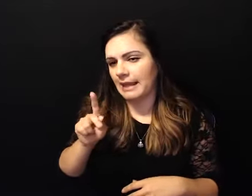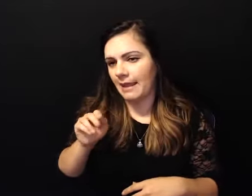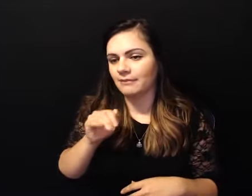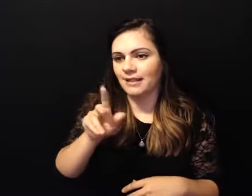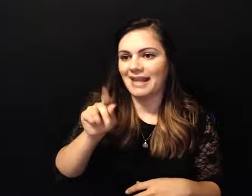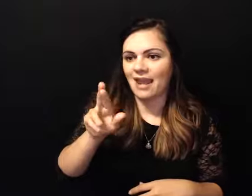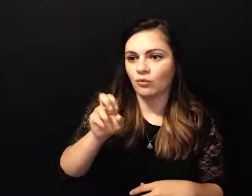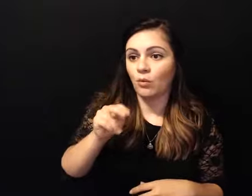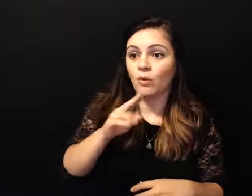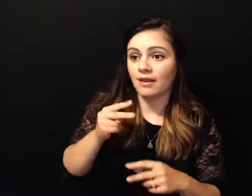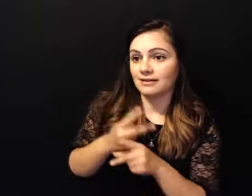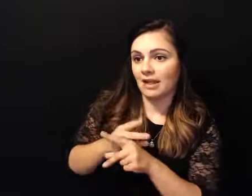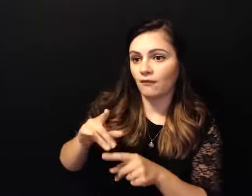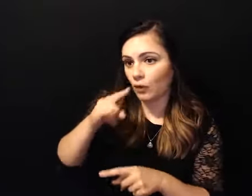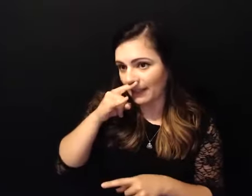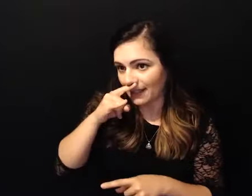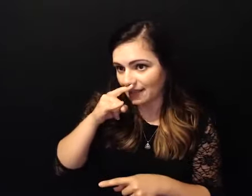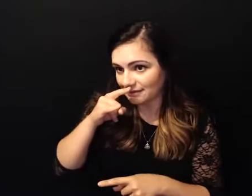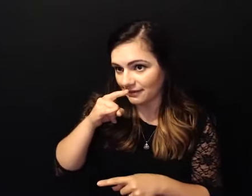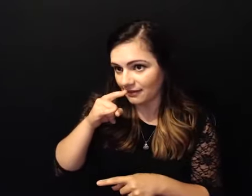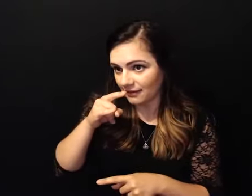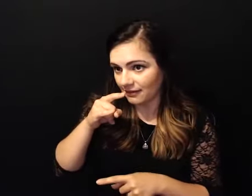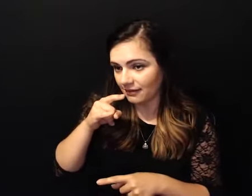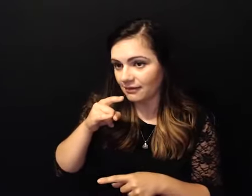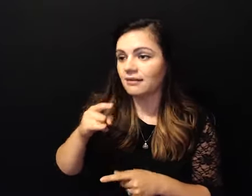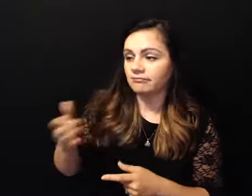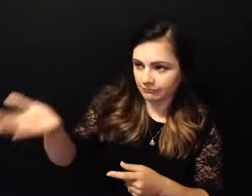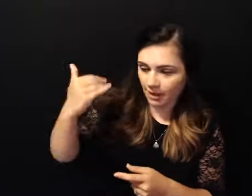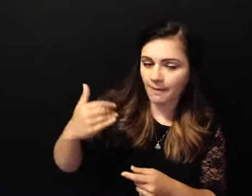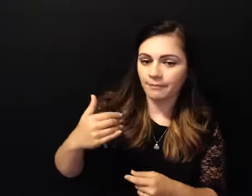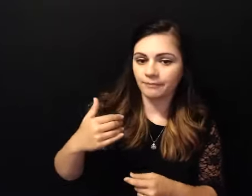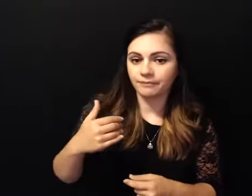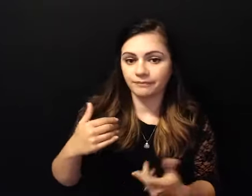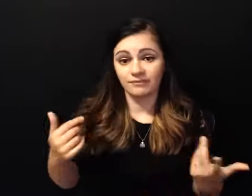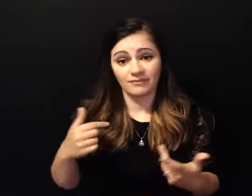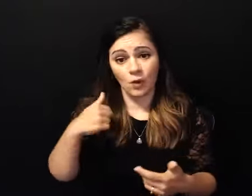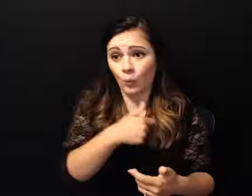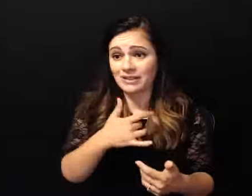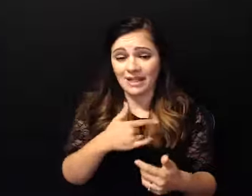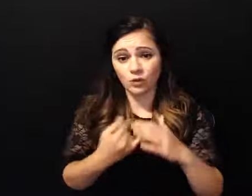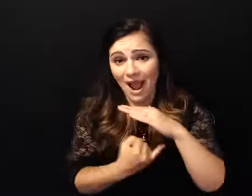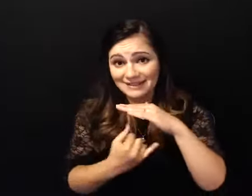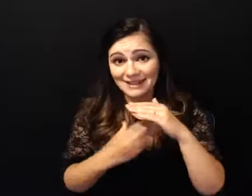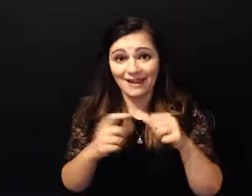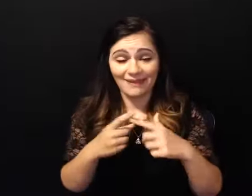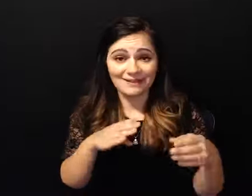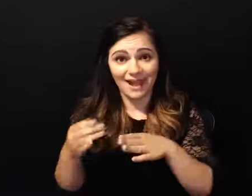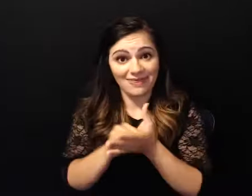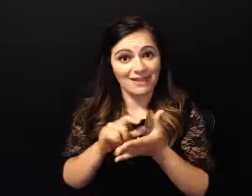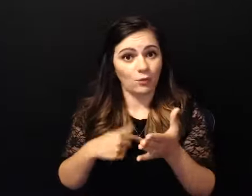a while because i was dying in my house alone because we isolate and die and that's what i was doing and they came and